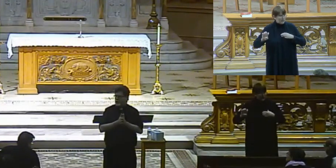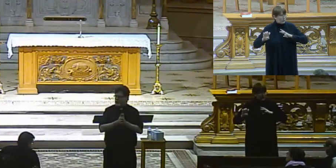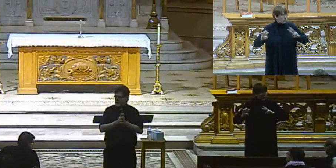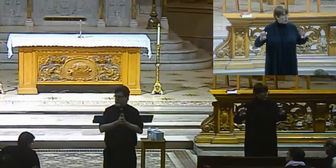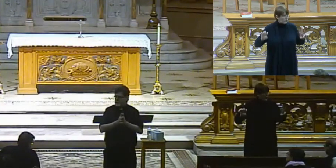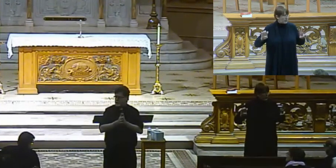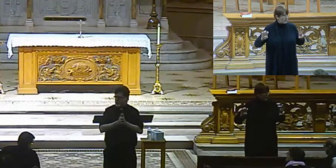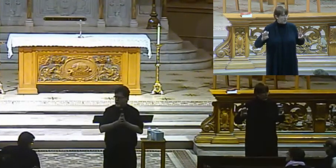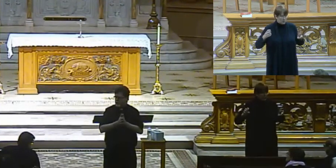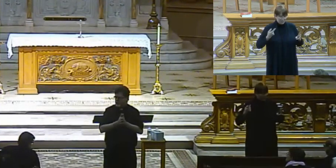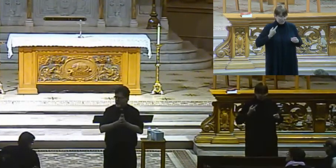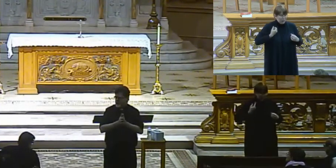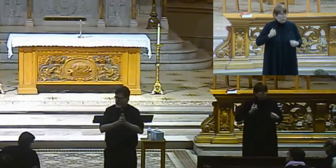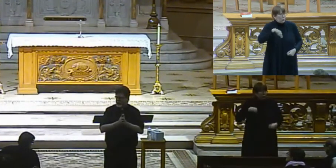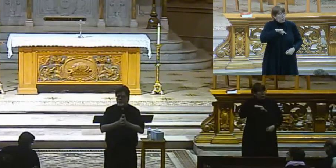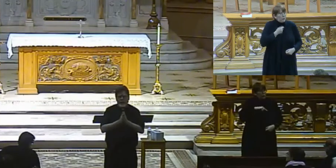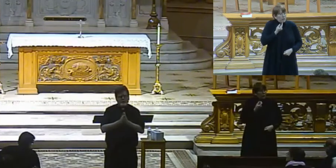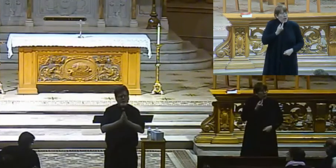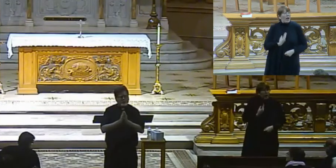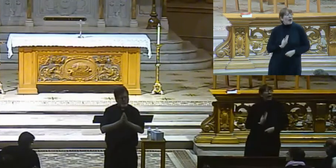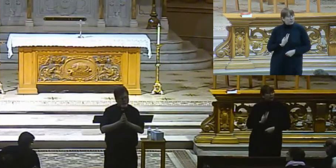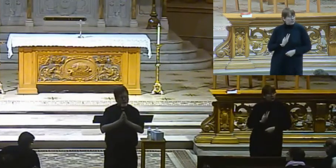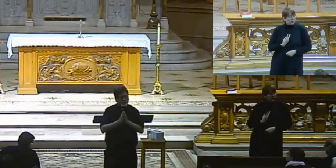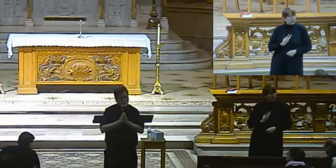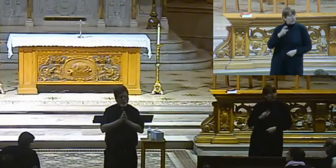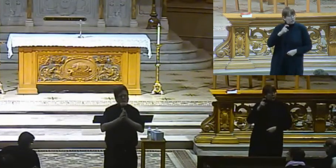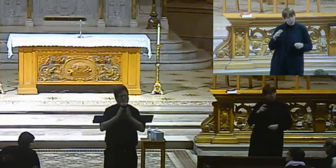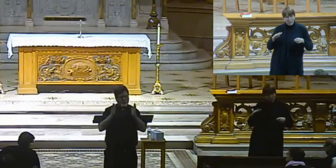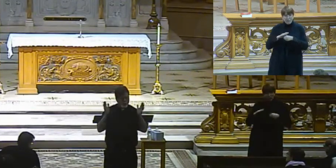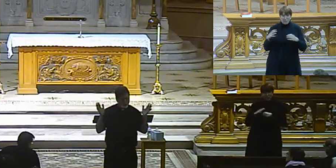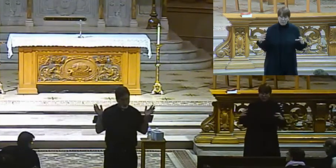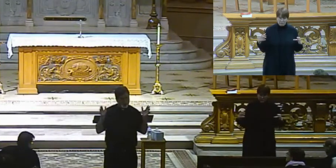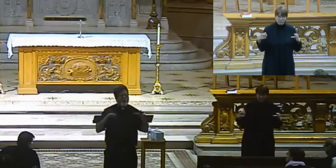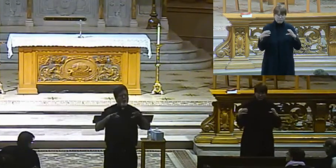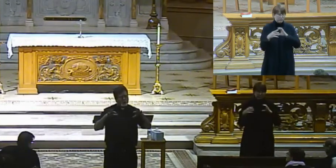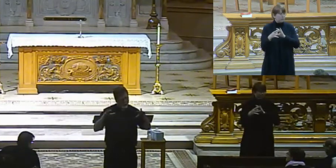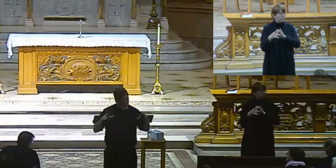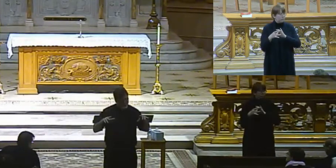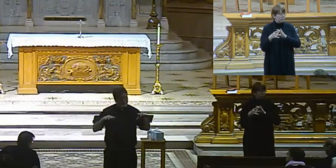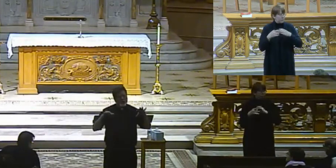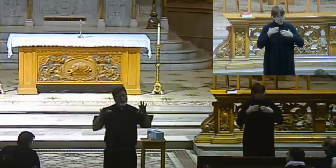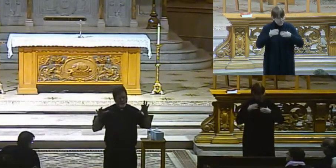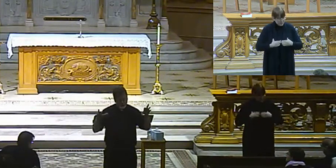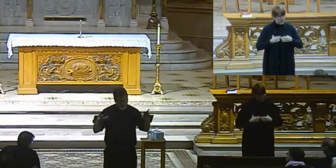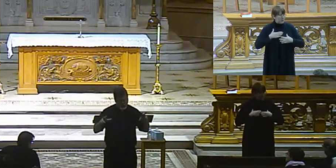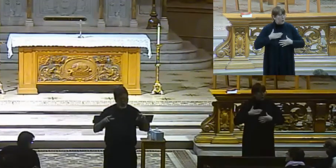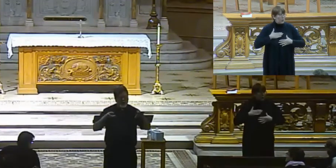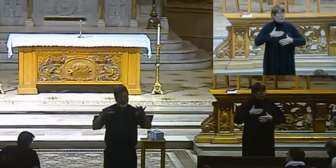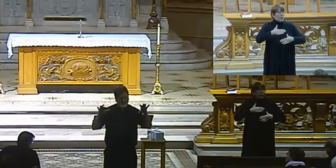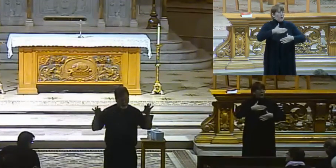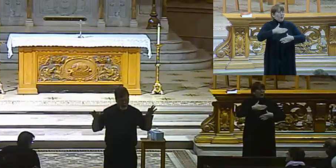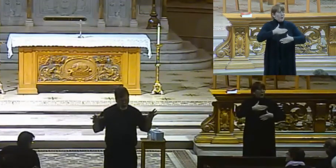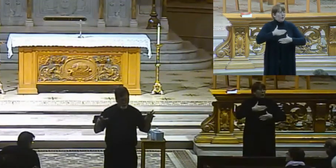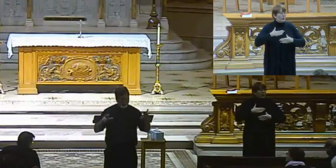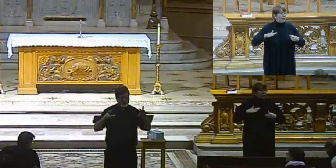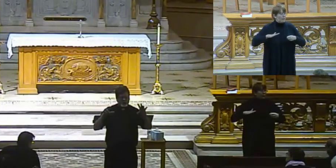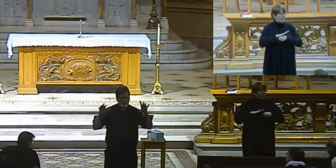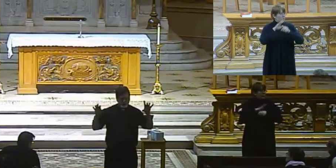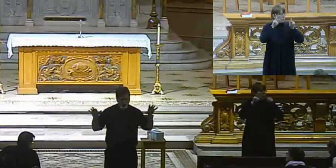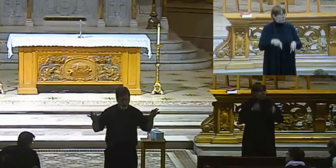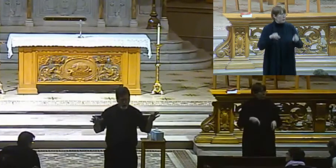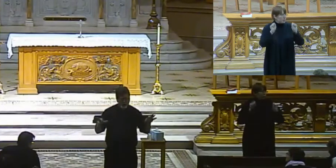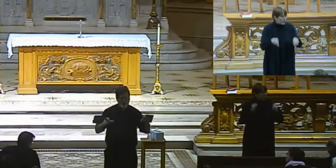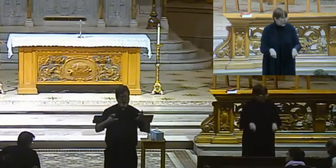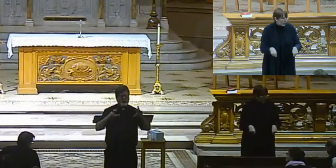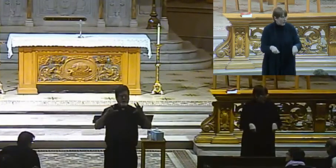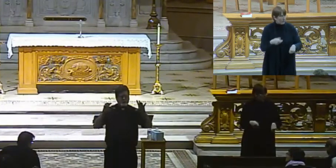of what we are supposed to be, all right? So that was the first great breach. We are in a process, a time, in which there